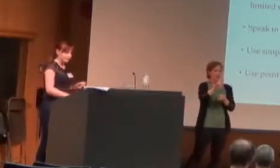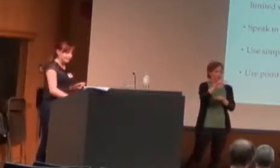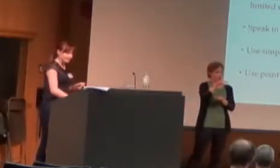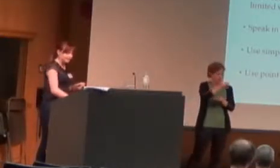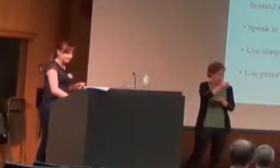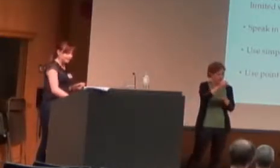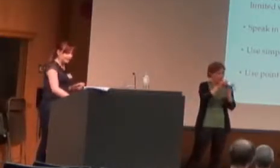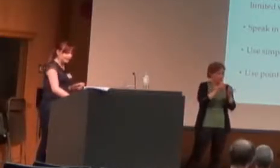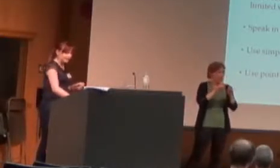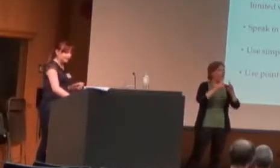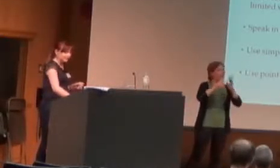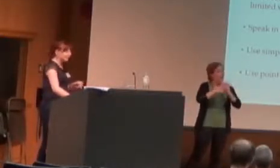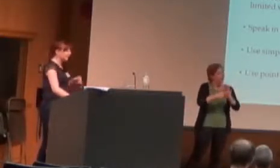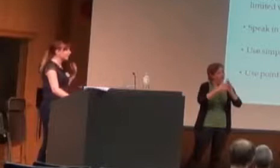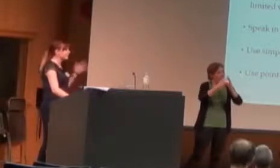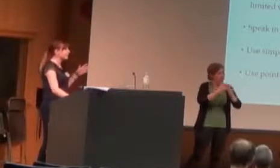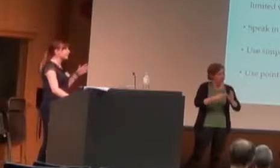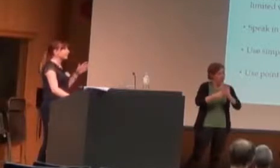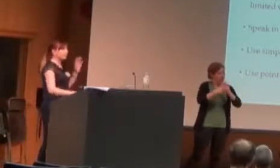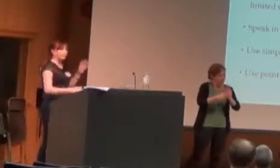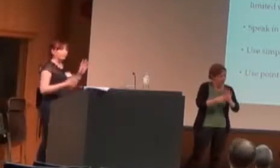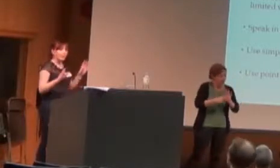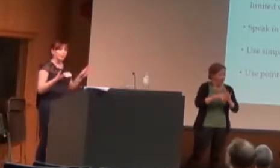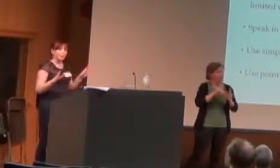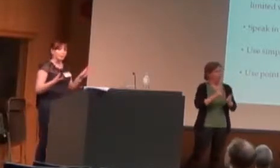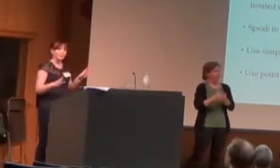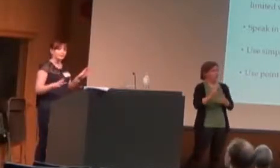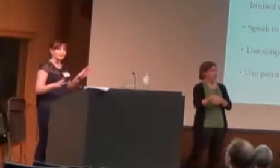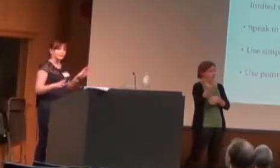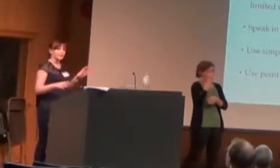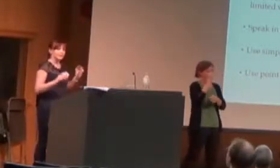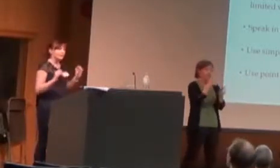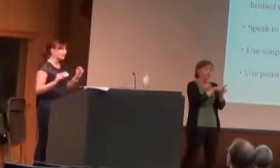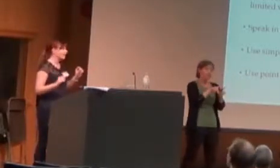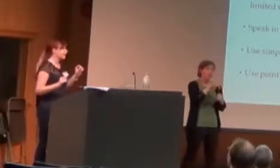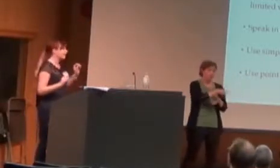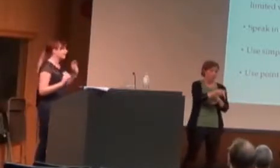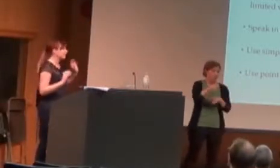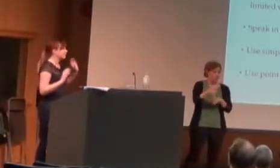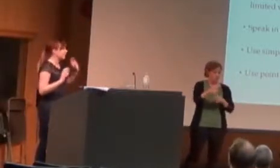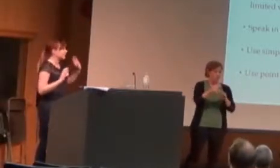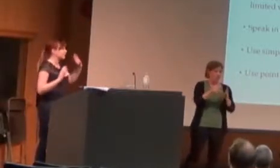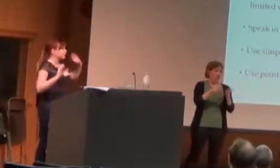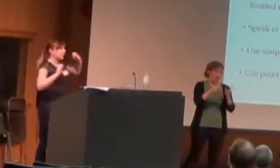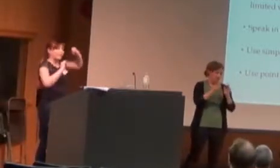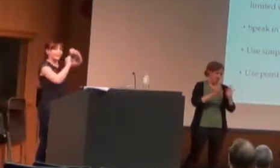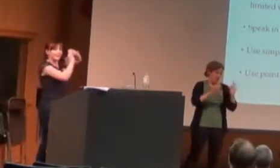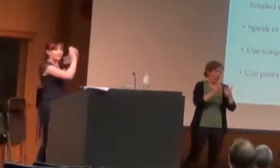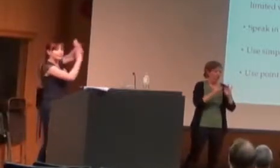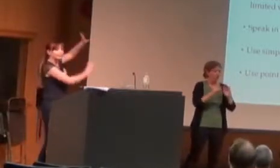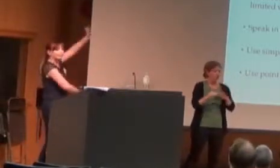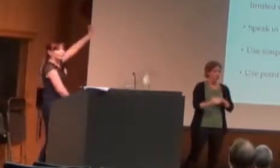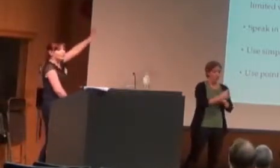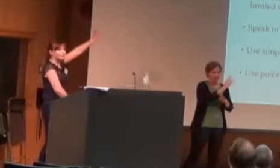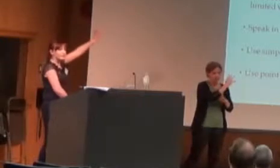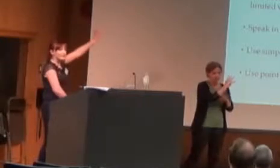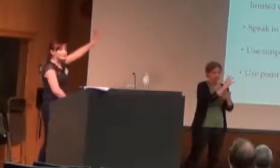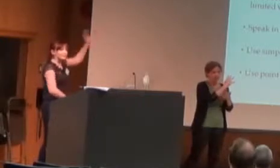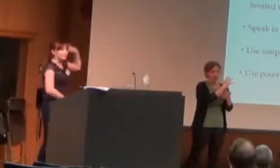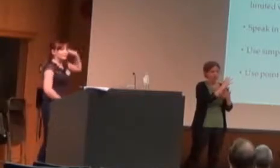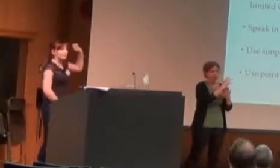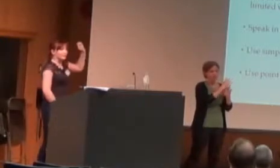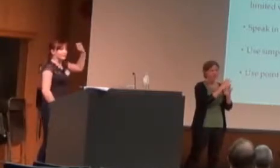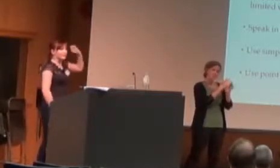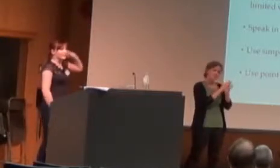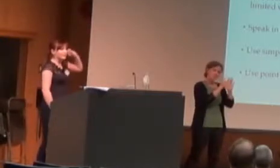making sure it's easy to understand. And also, for PowerPoints, you've got to make sure you don't have like a huge wall of